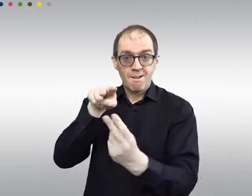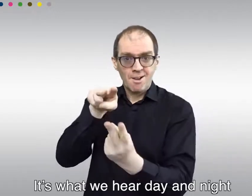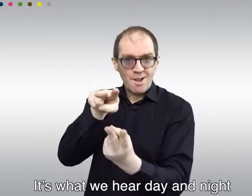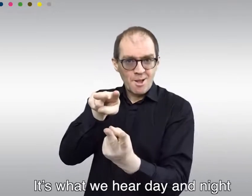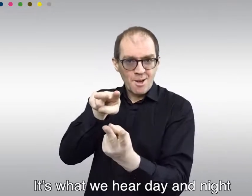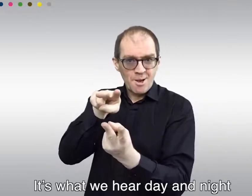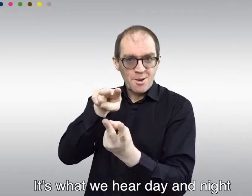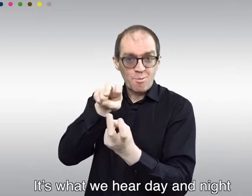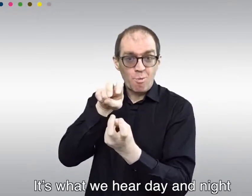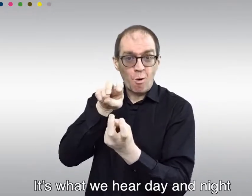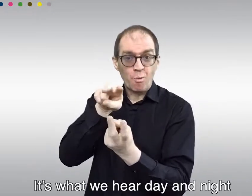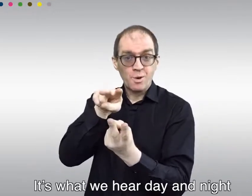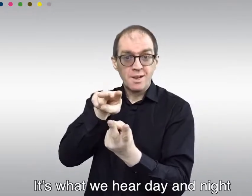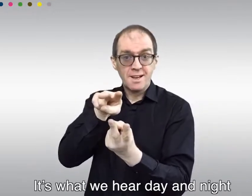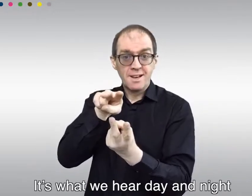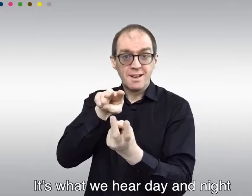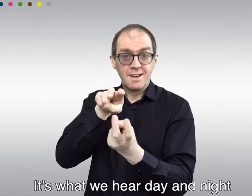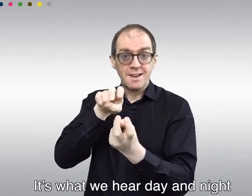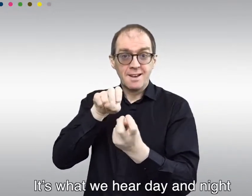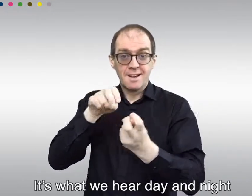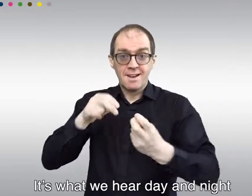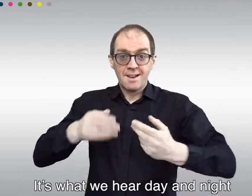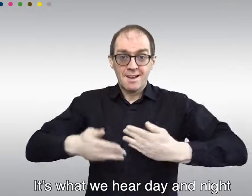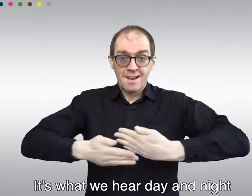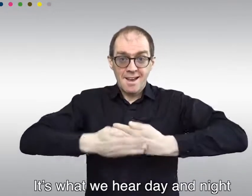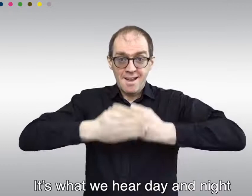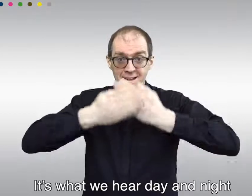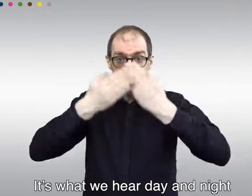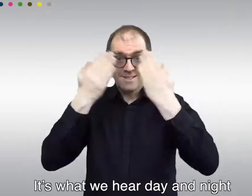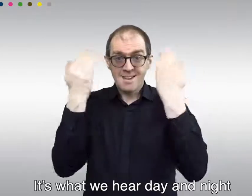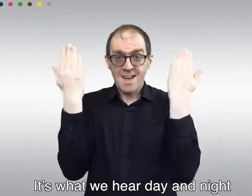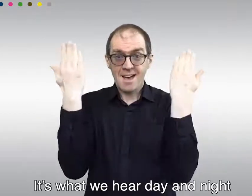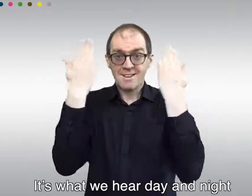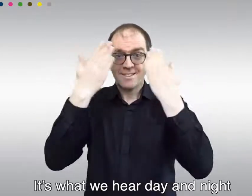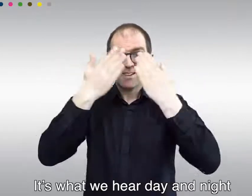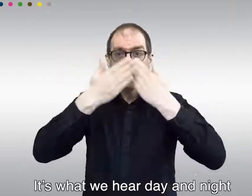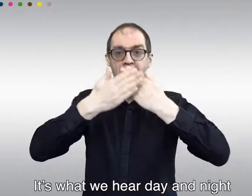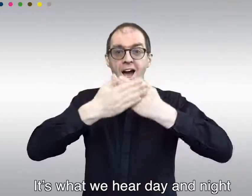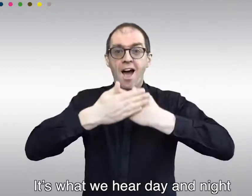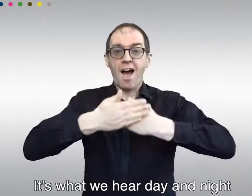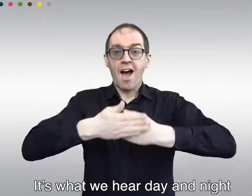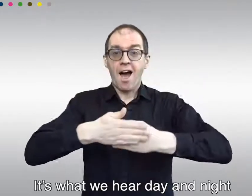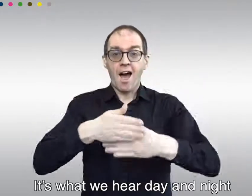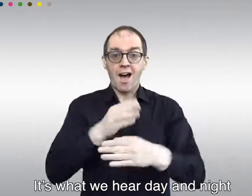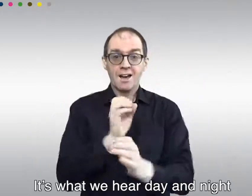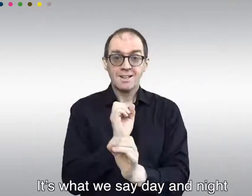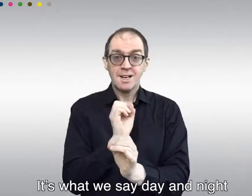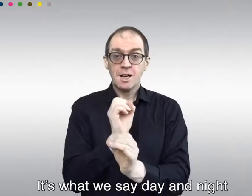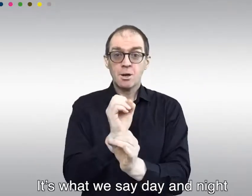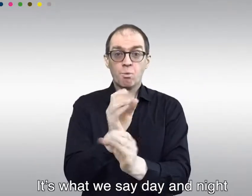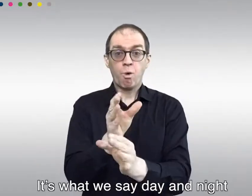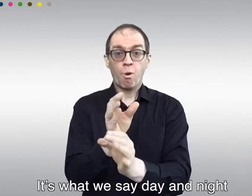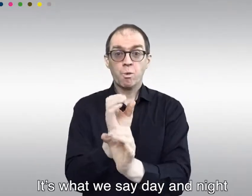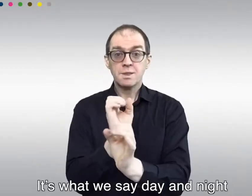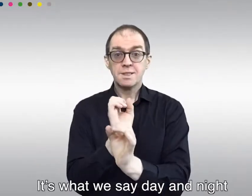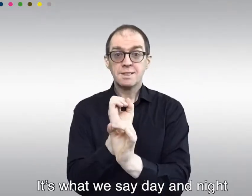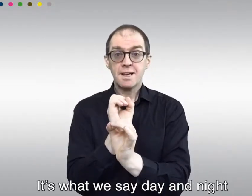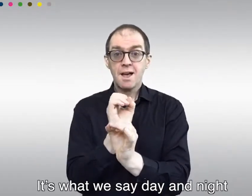It's what we hear day and night. It's what we say